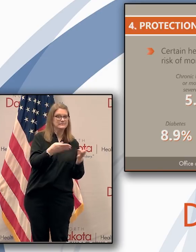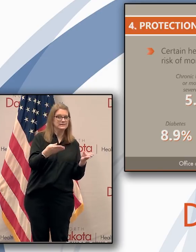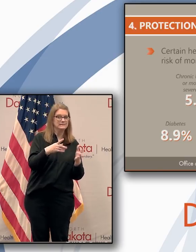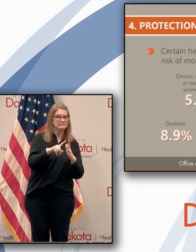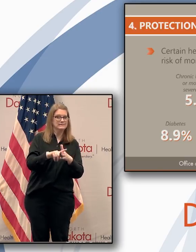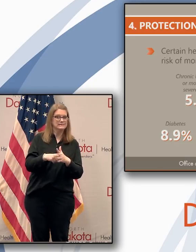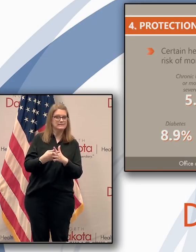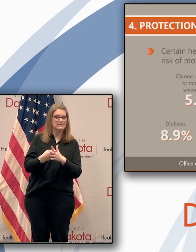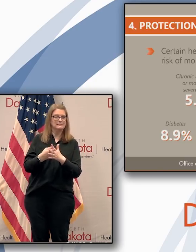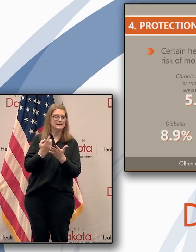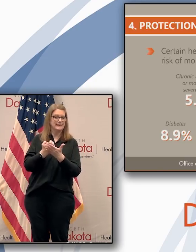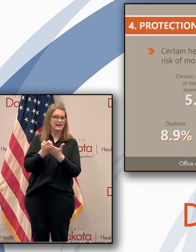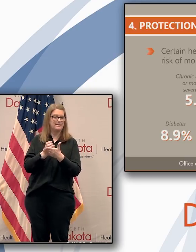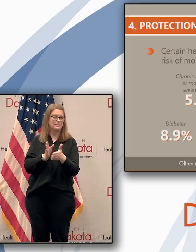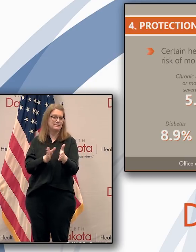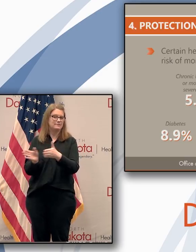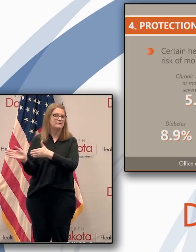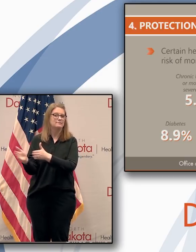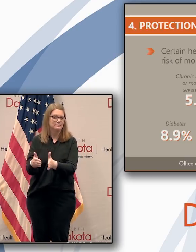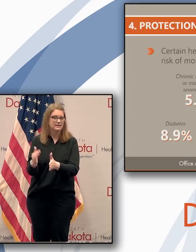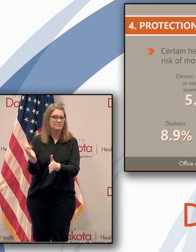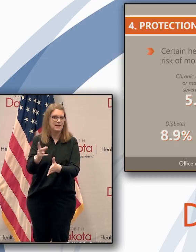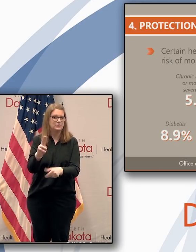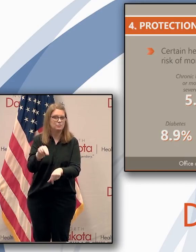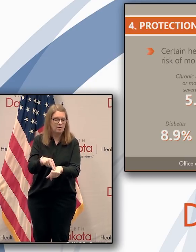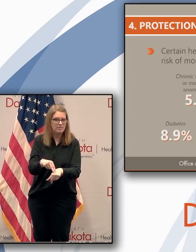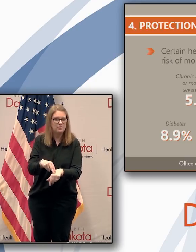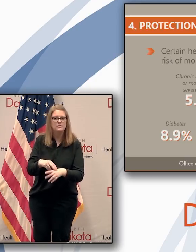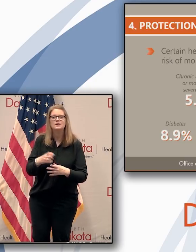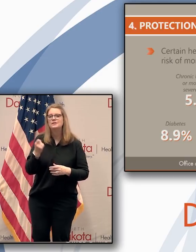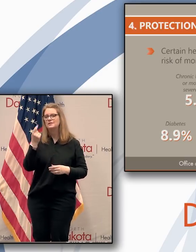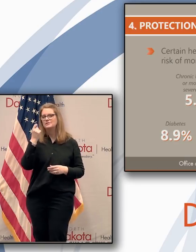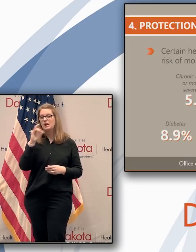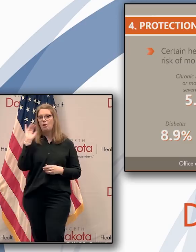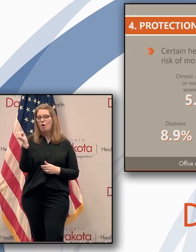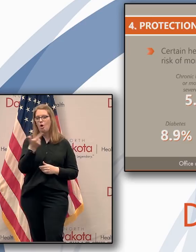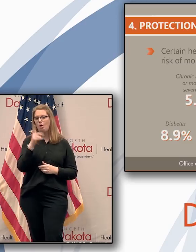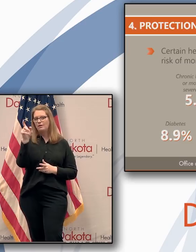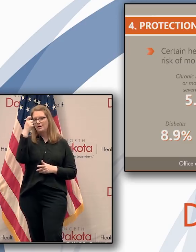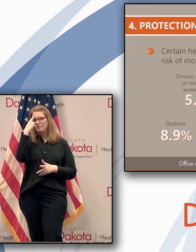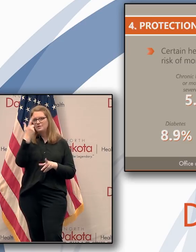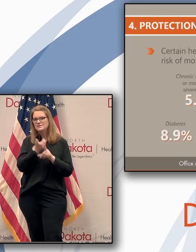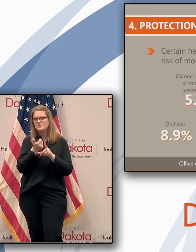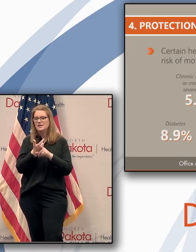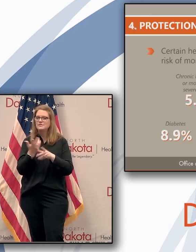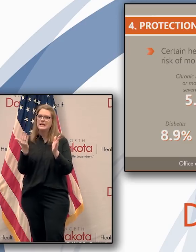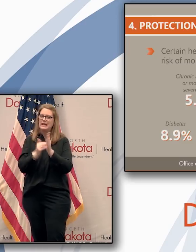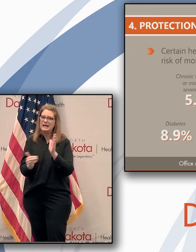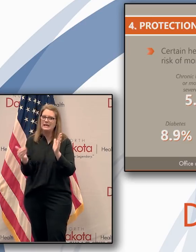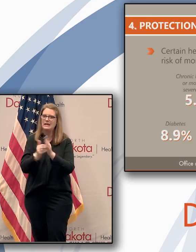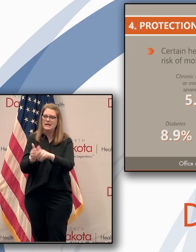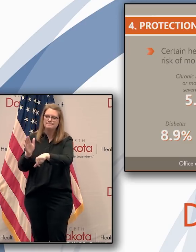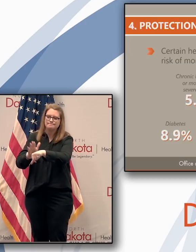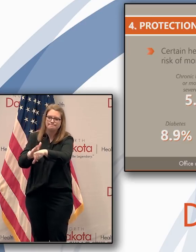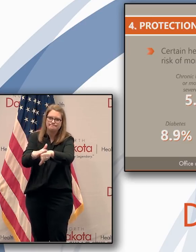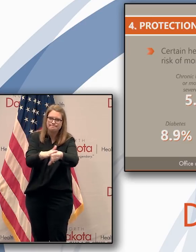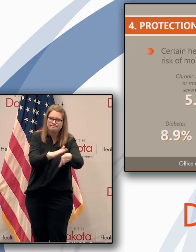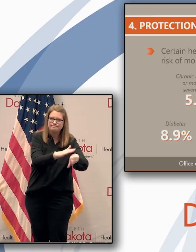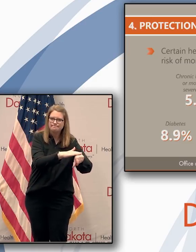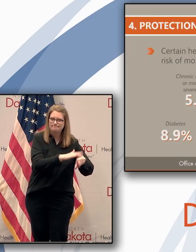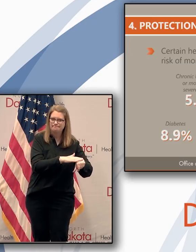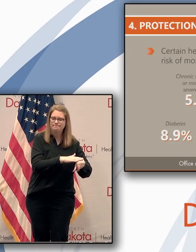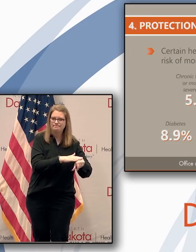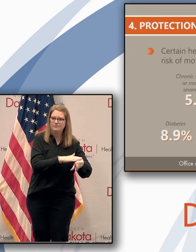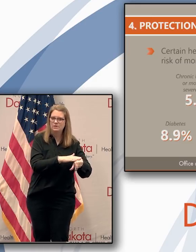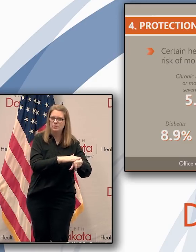all, I'm sure all states, all governors in the nation continue to issue warnings and guidelines that are different for people